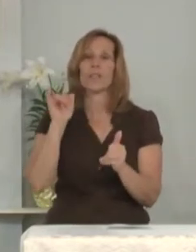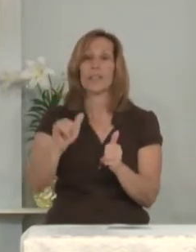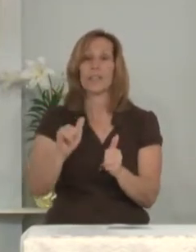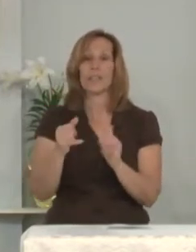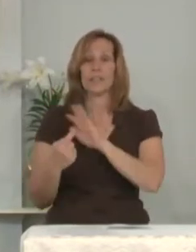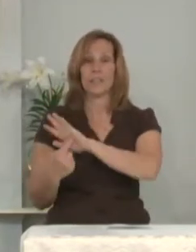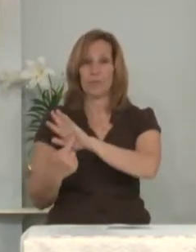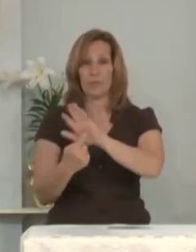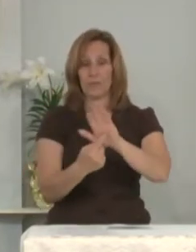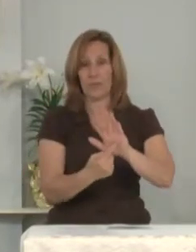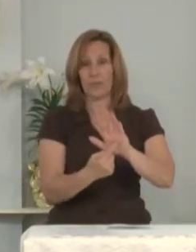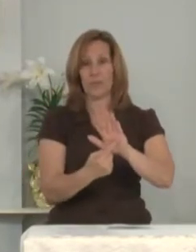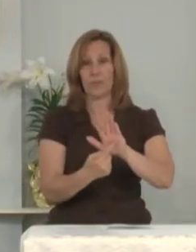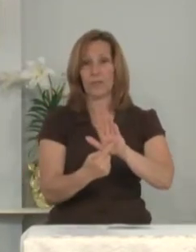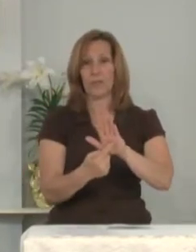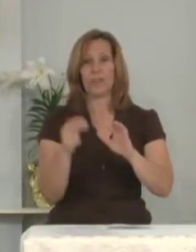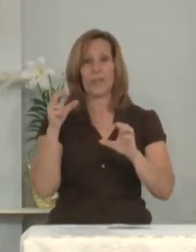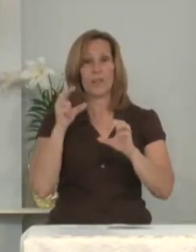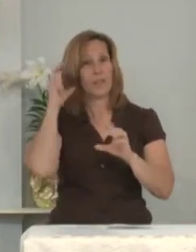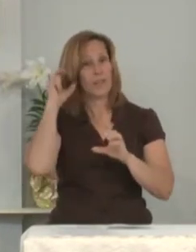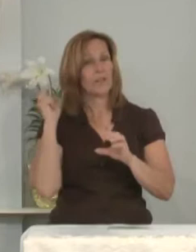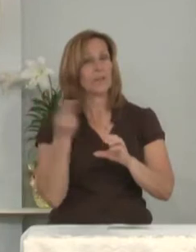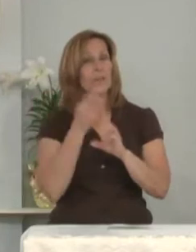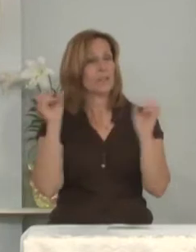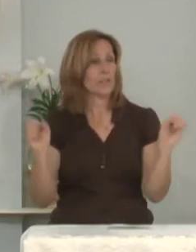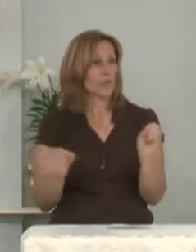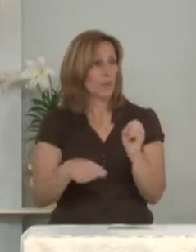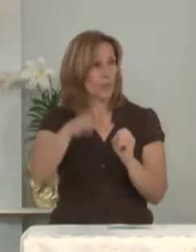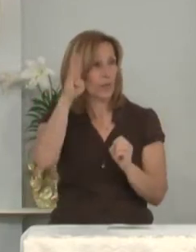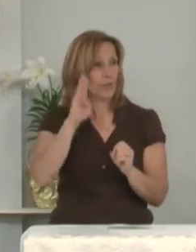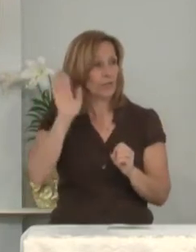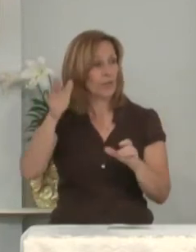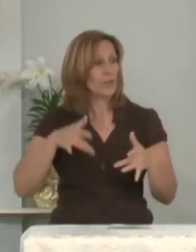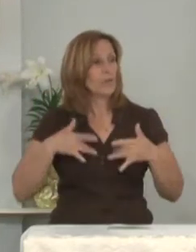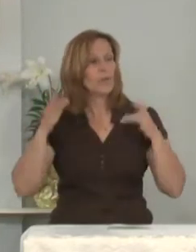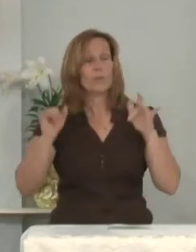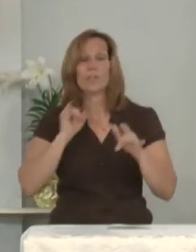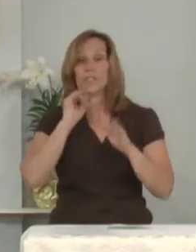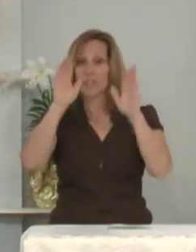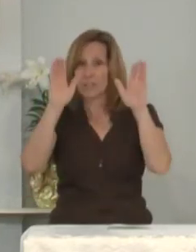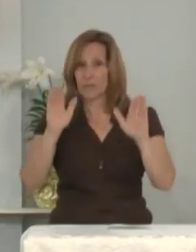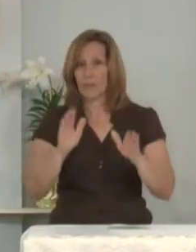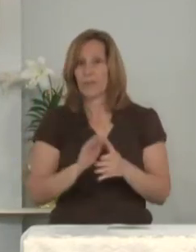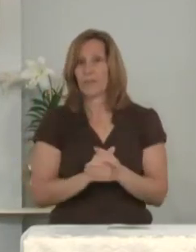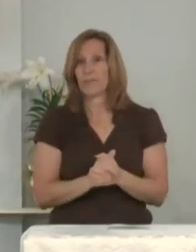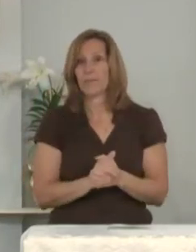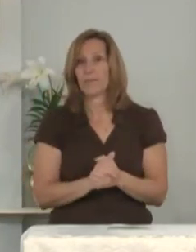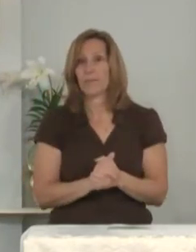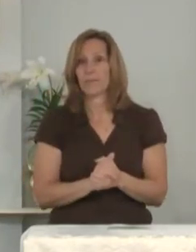revealed. Hear us, O God. Your mercy is great.